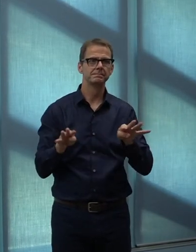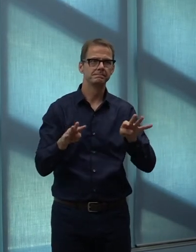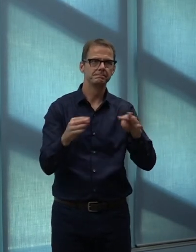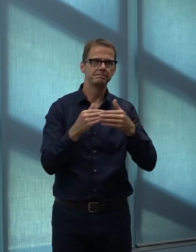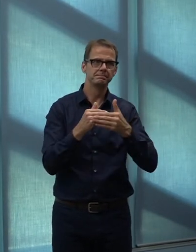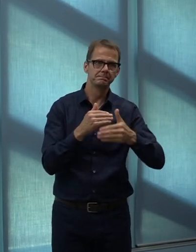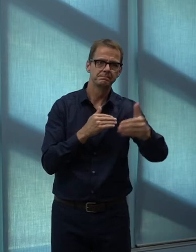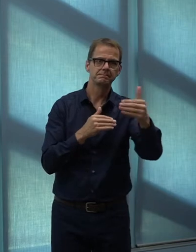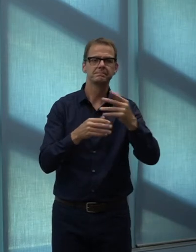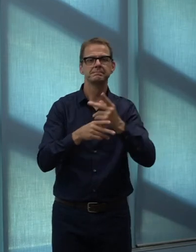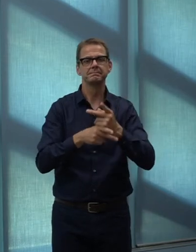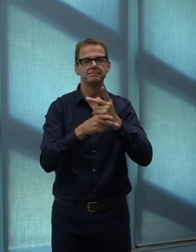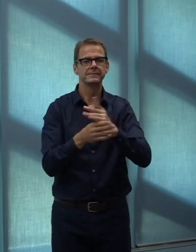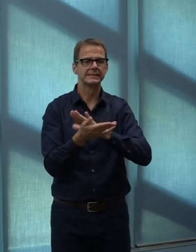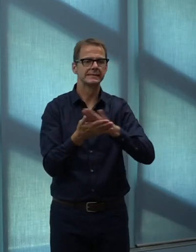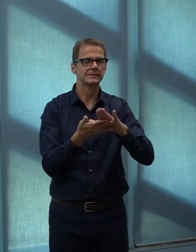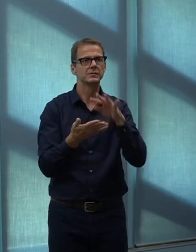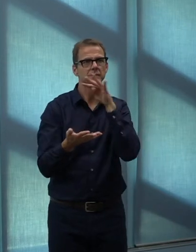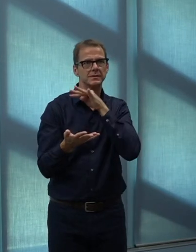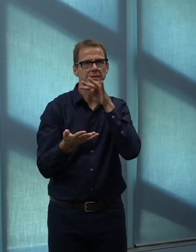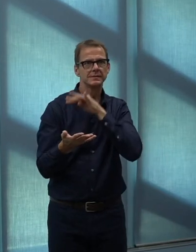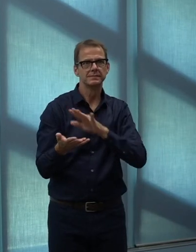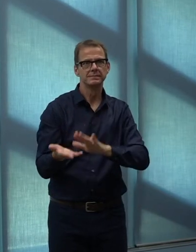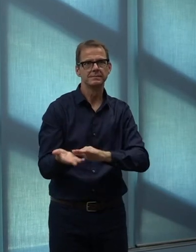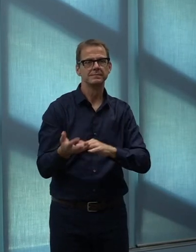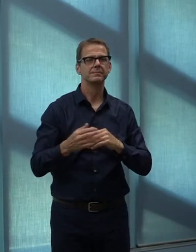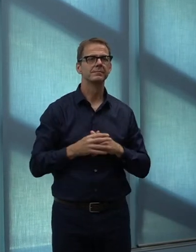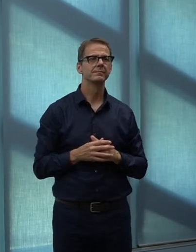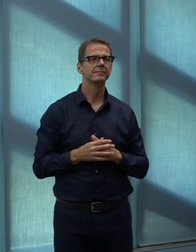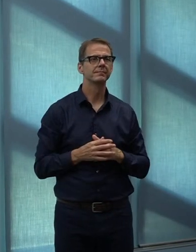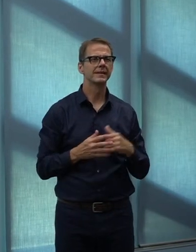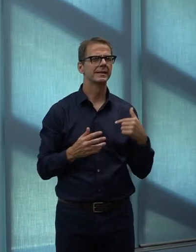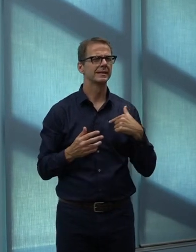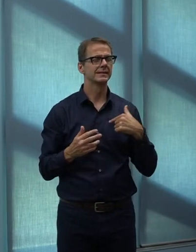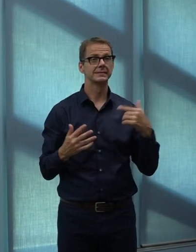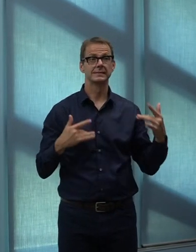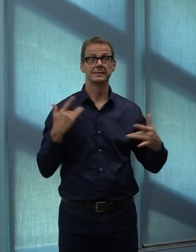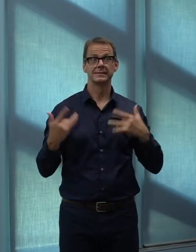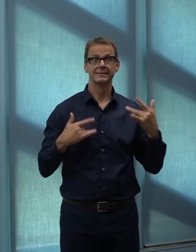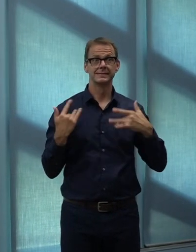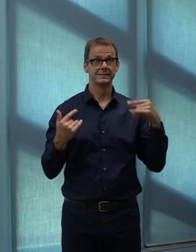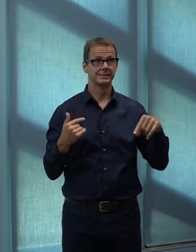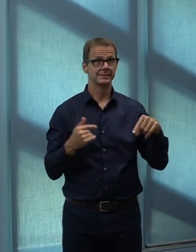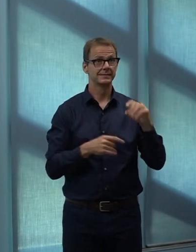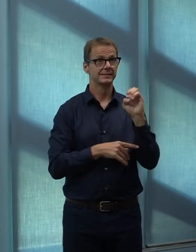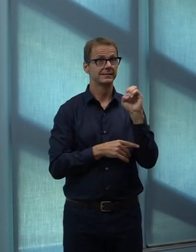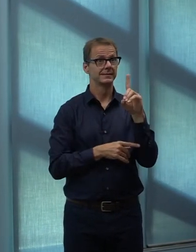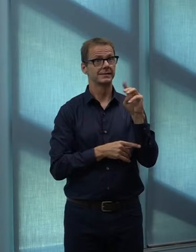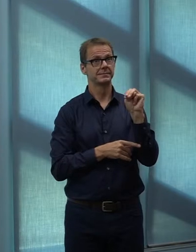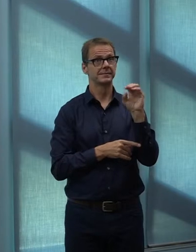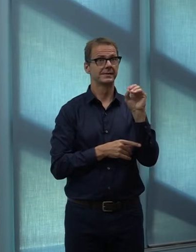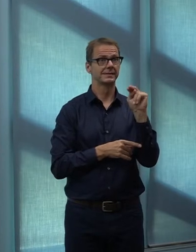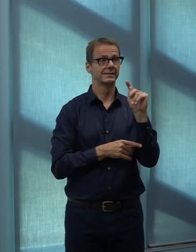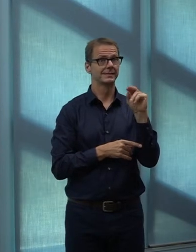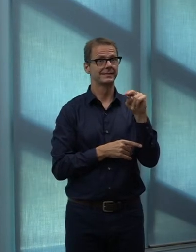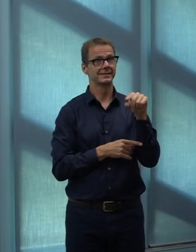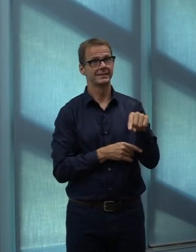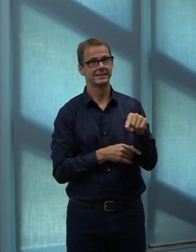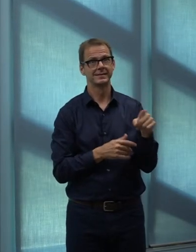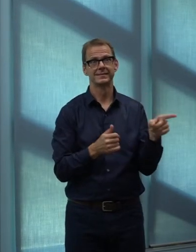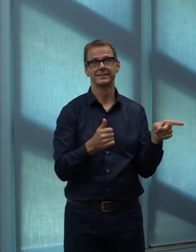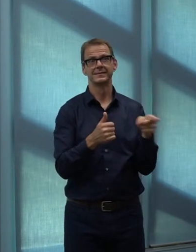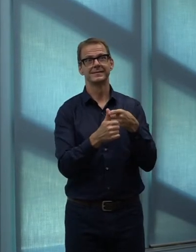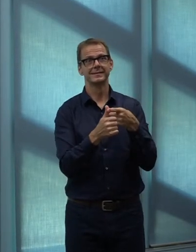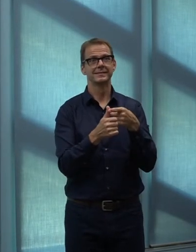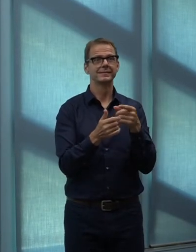parking minimums from our zoning bylaw. We are leading the way and passing a policy that contributes to changing the way our city will grow